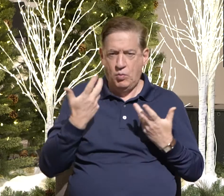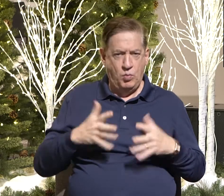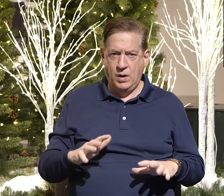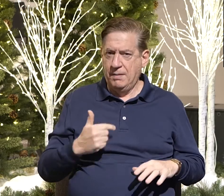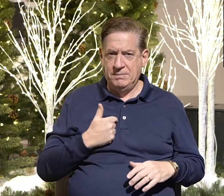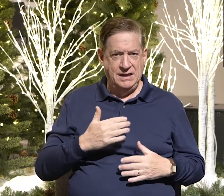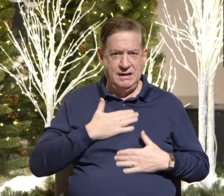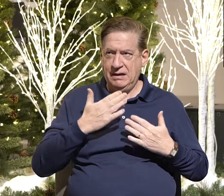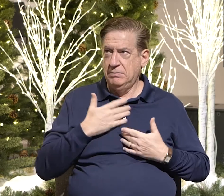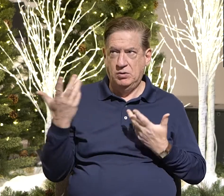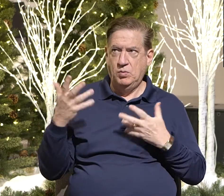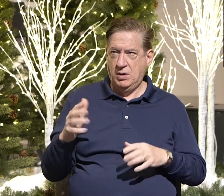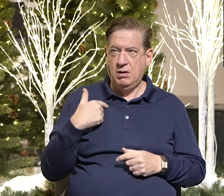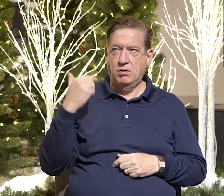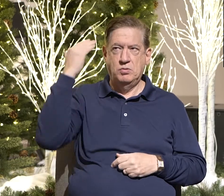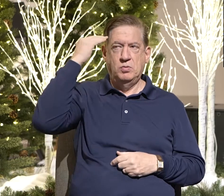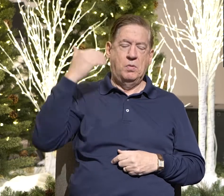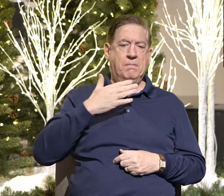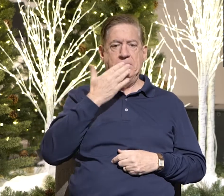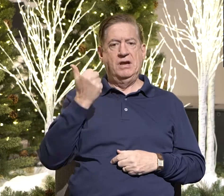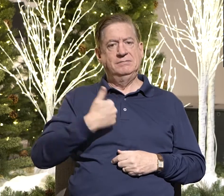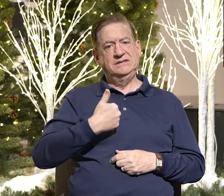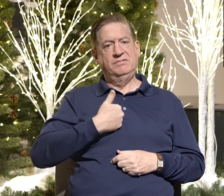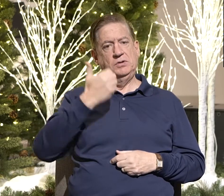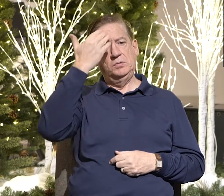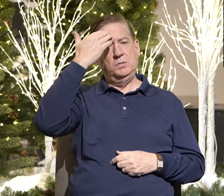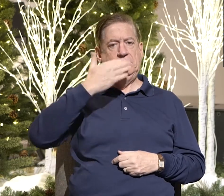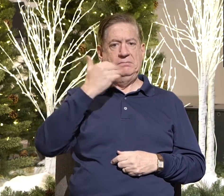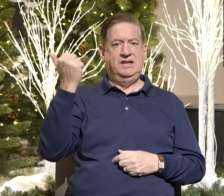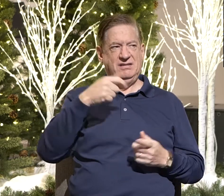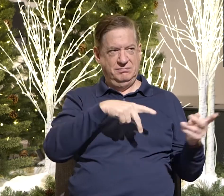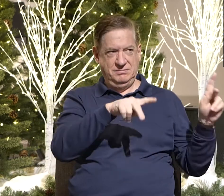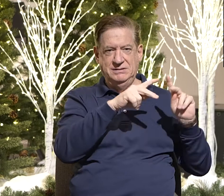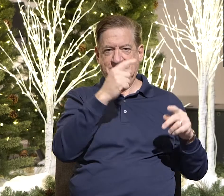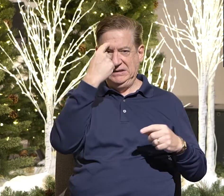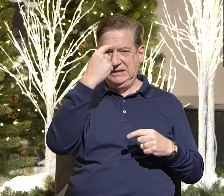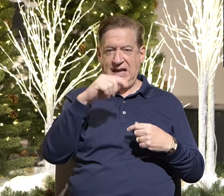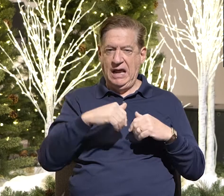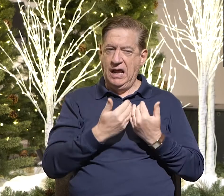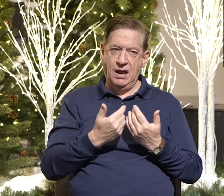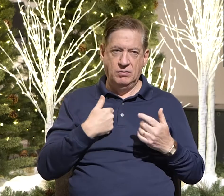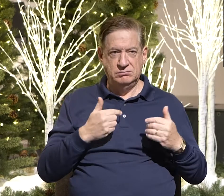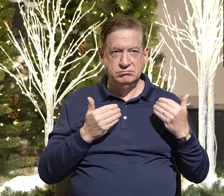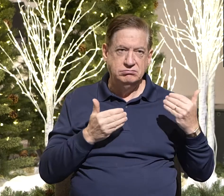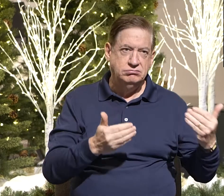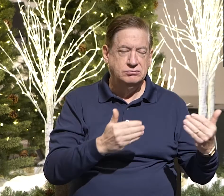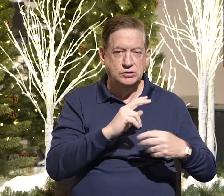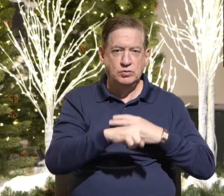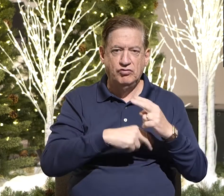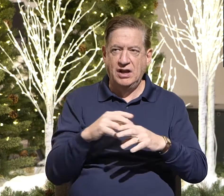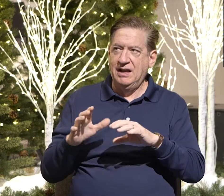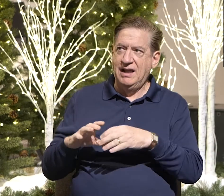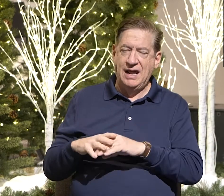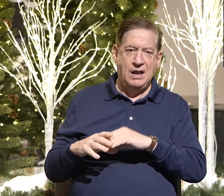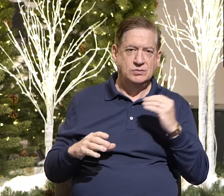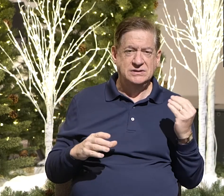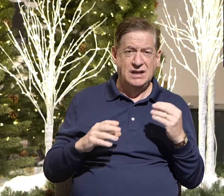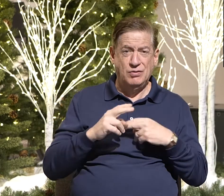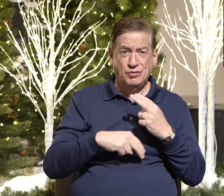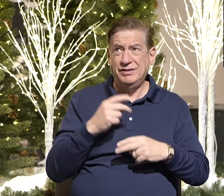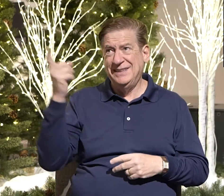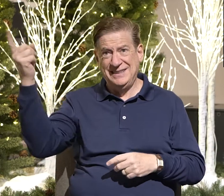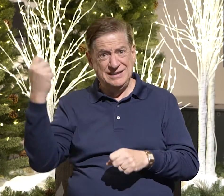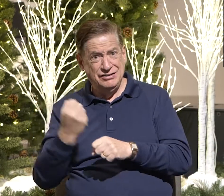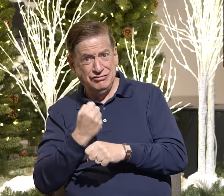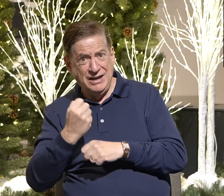be happy and I know better than the most powerful being in the universe, outside of the universe, the one who created the universe.